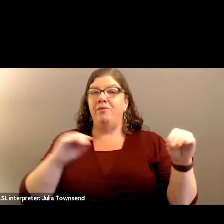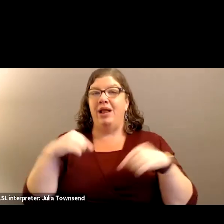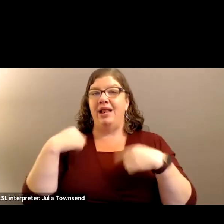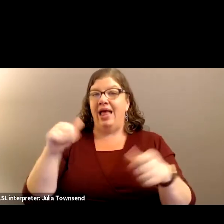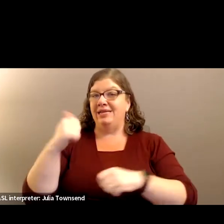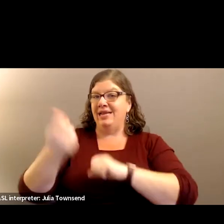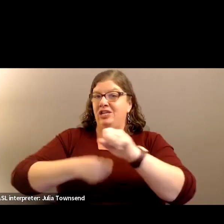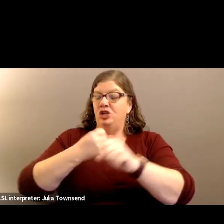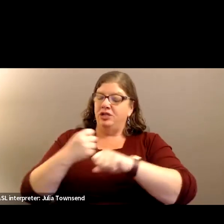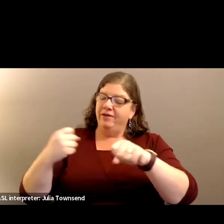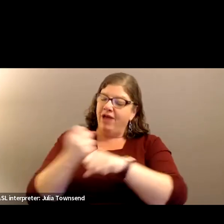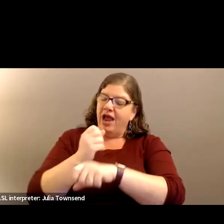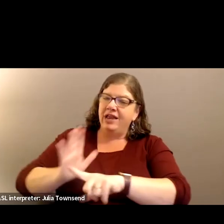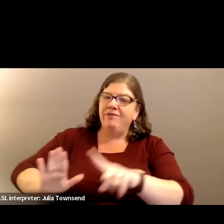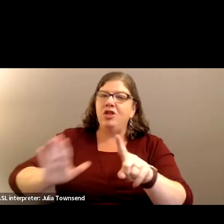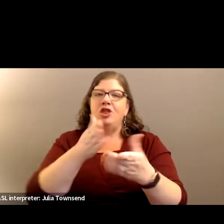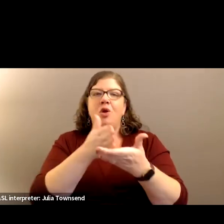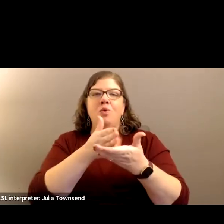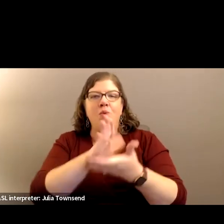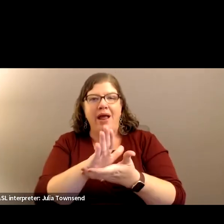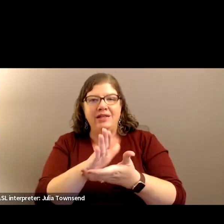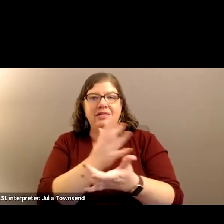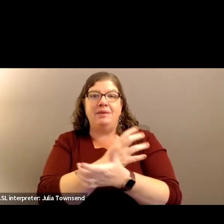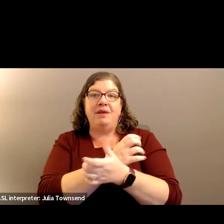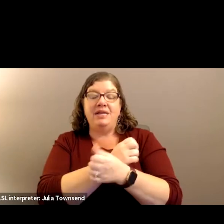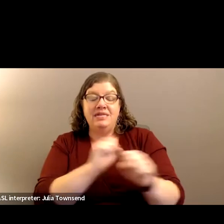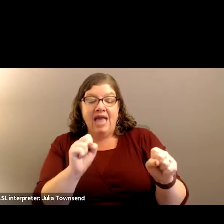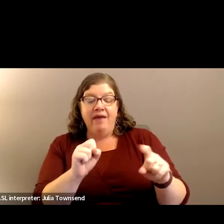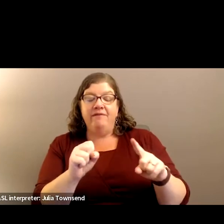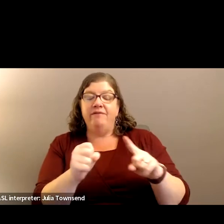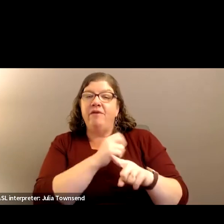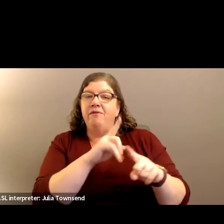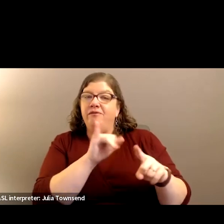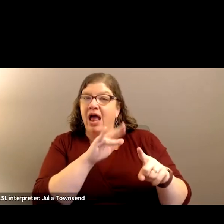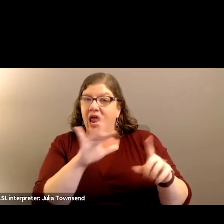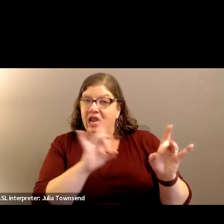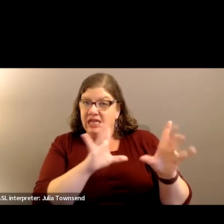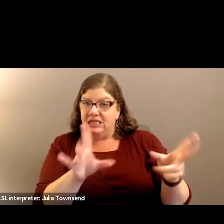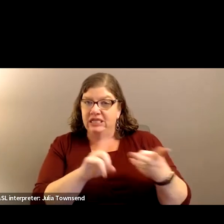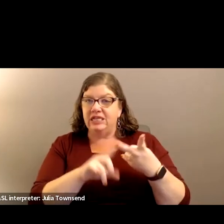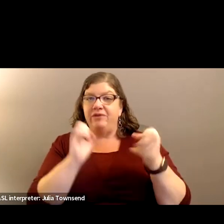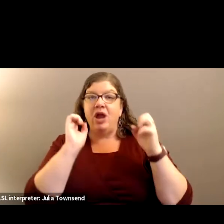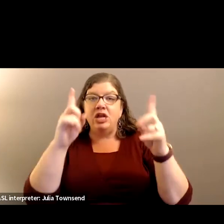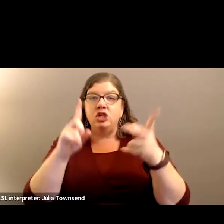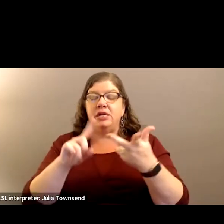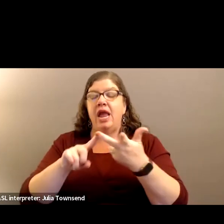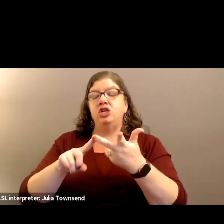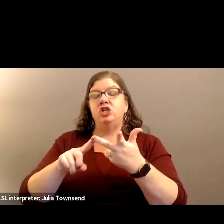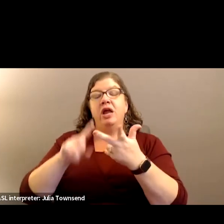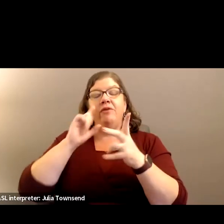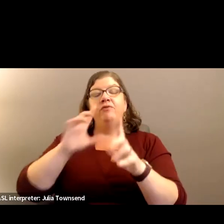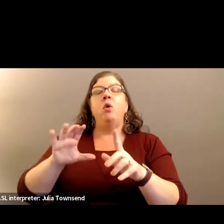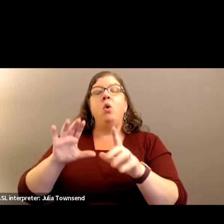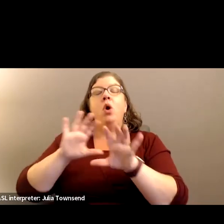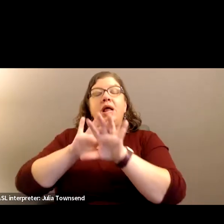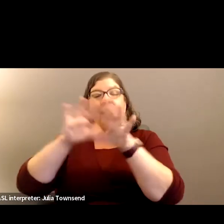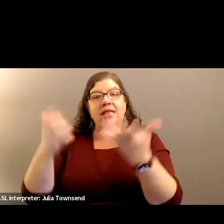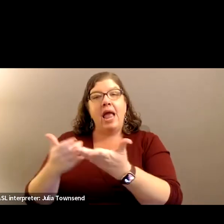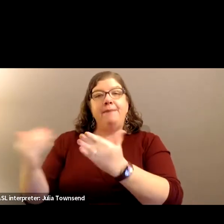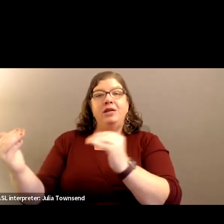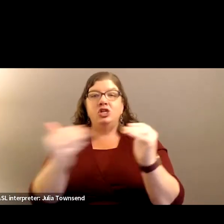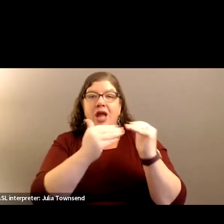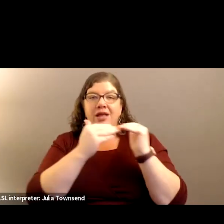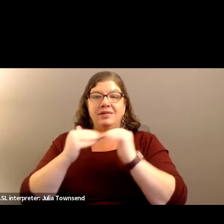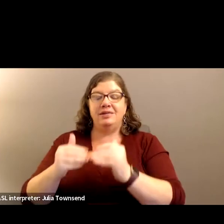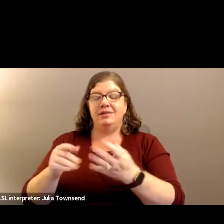fighting for their rights to be safe from violence, for education, for climate justice, and their right to